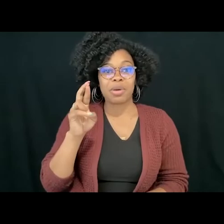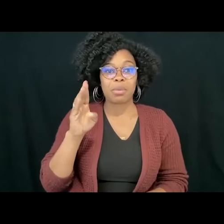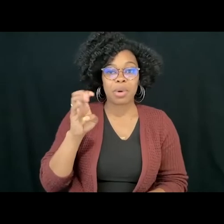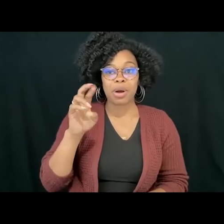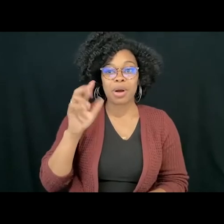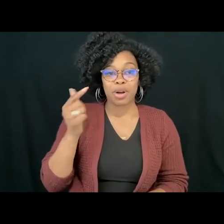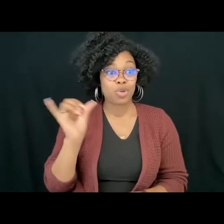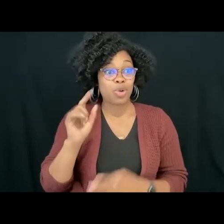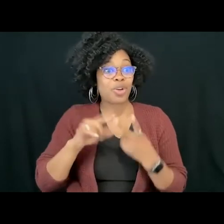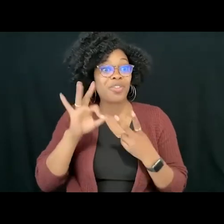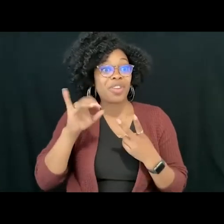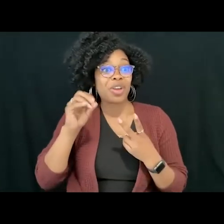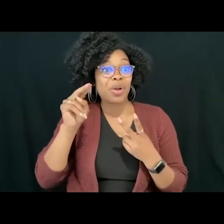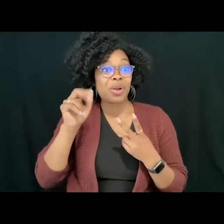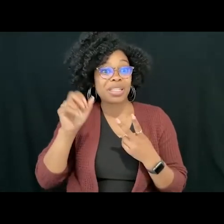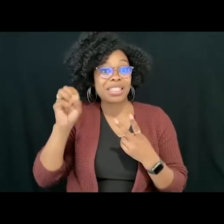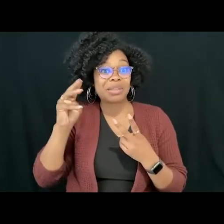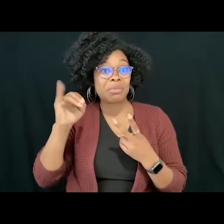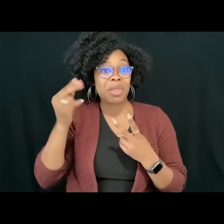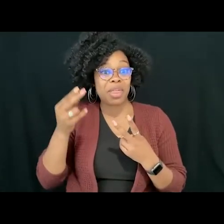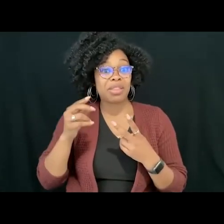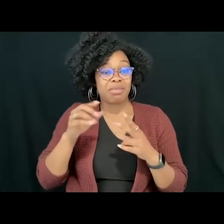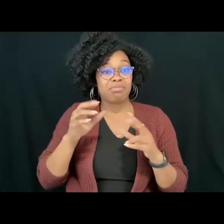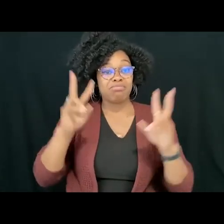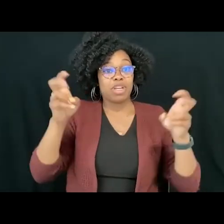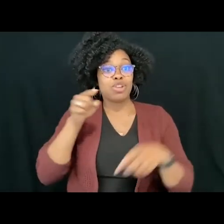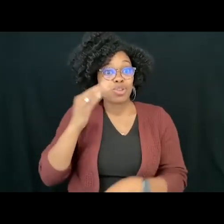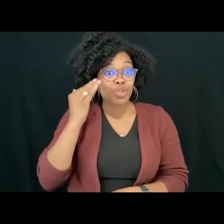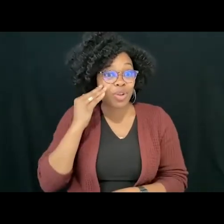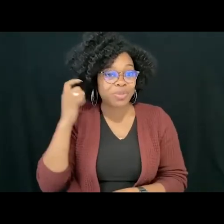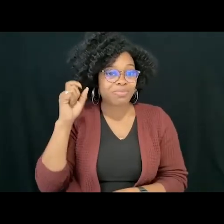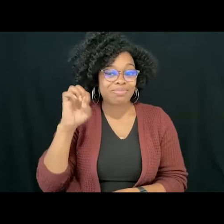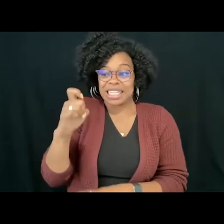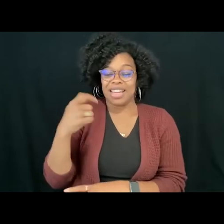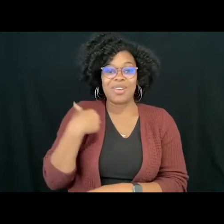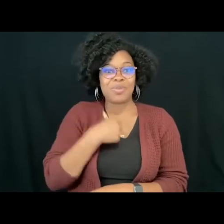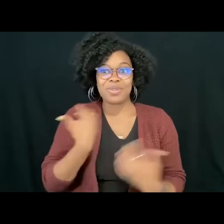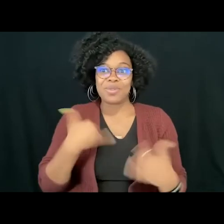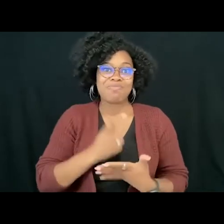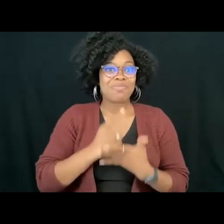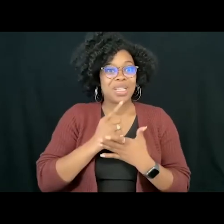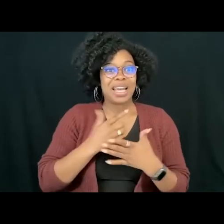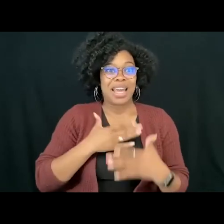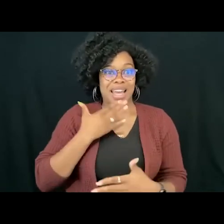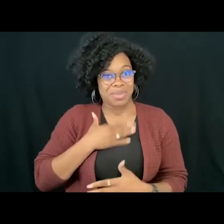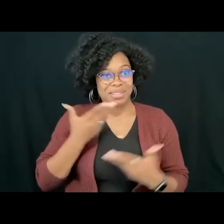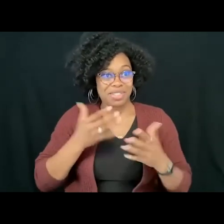to share this brilliant book in this space with you. My name is Veronica Santiago Lu, my pronouns are she, her, and I'm the founder